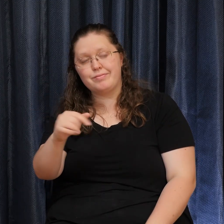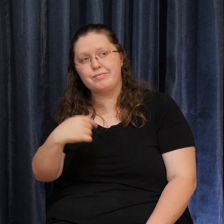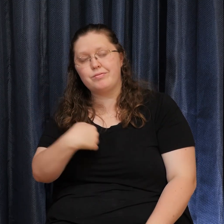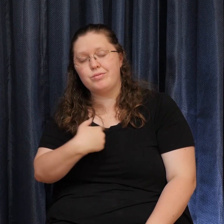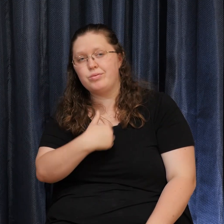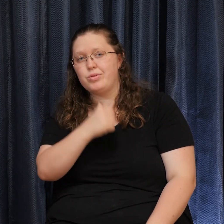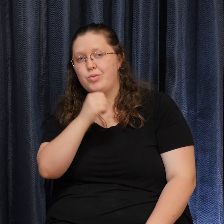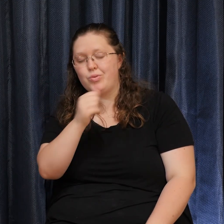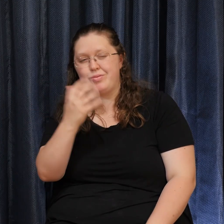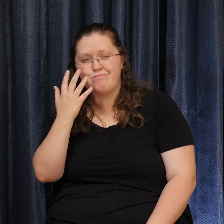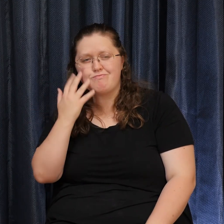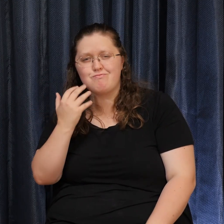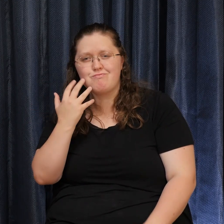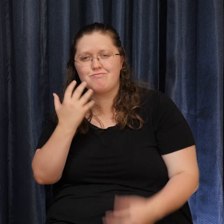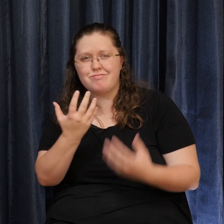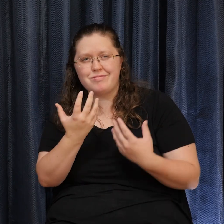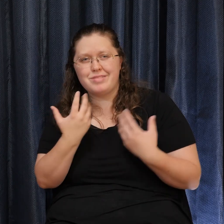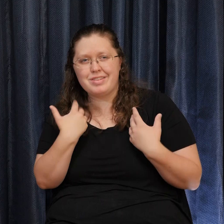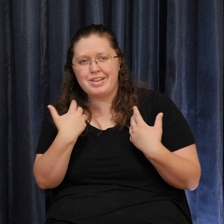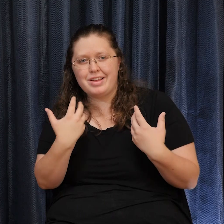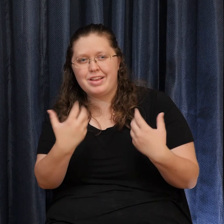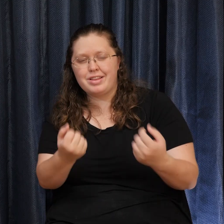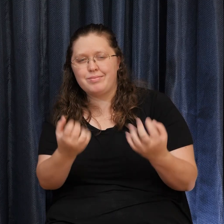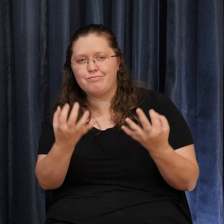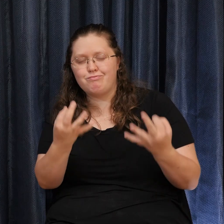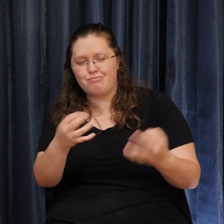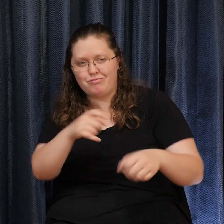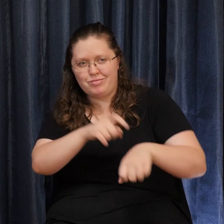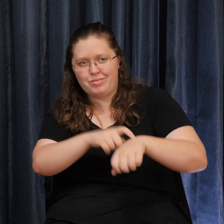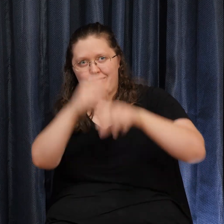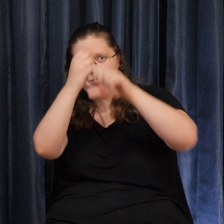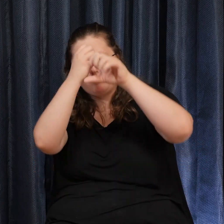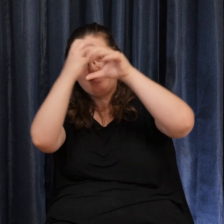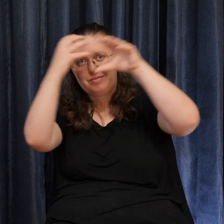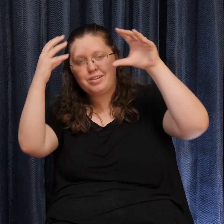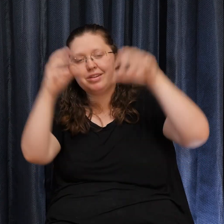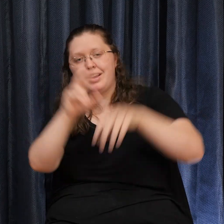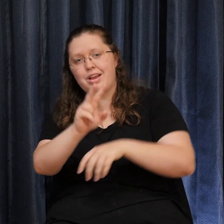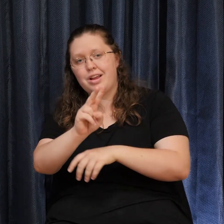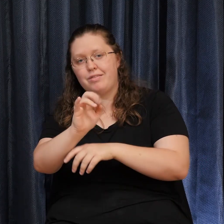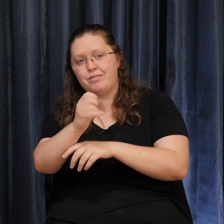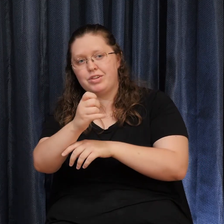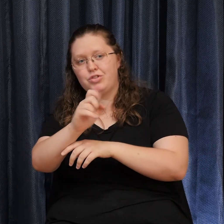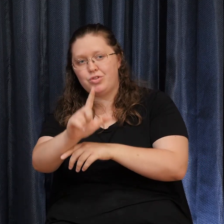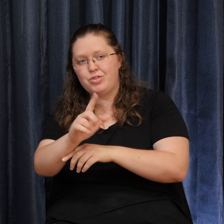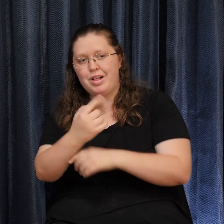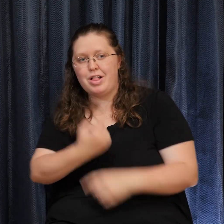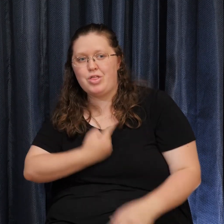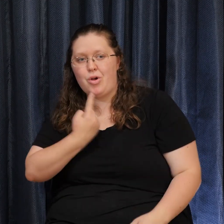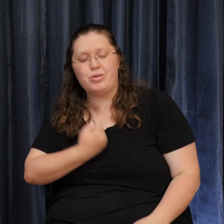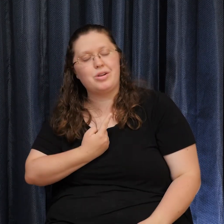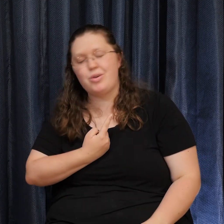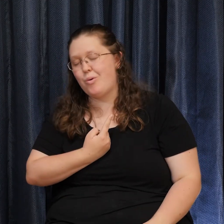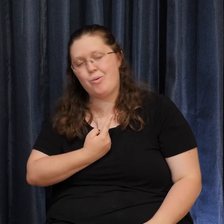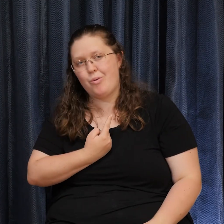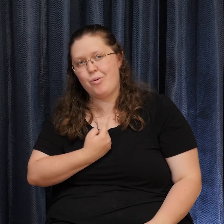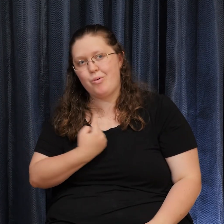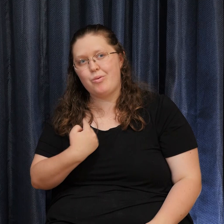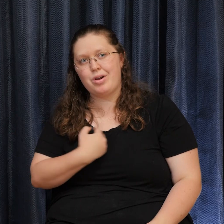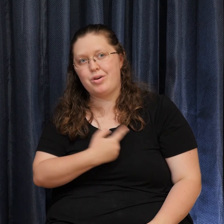meditation And time of visualization And vigil Alone We do it In the presence Of the Holy Spirit We do